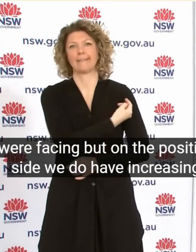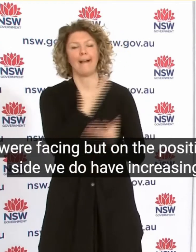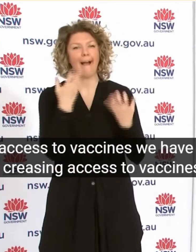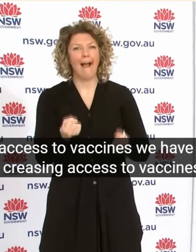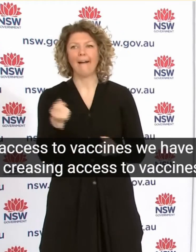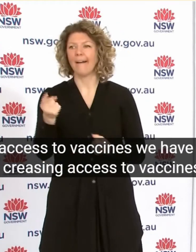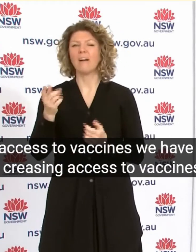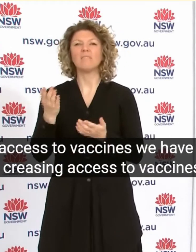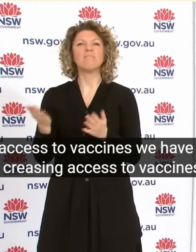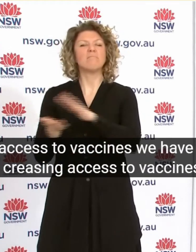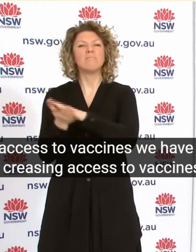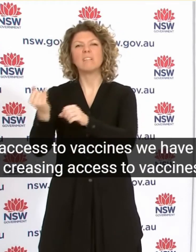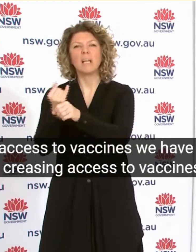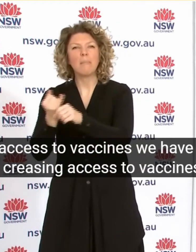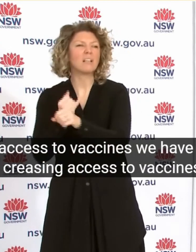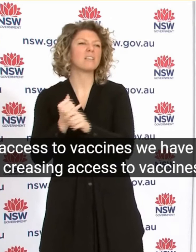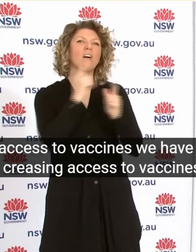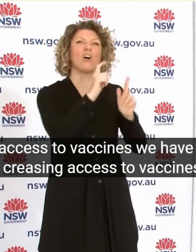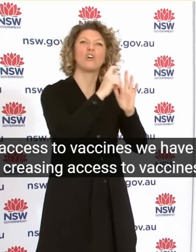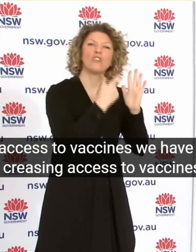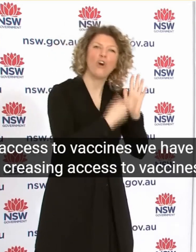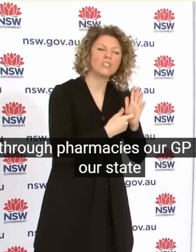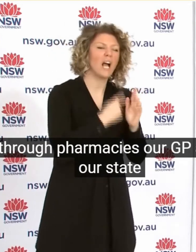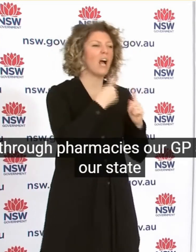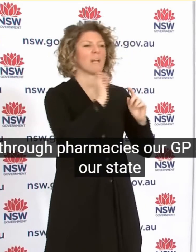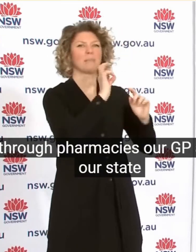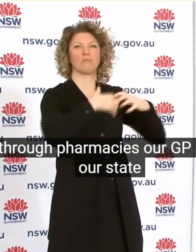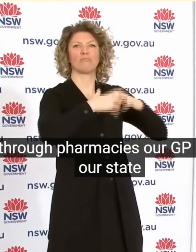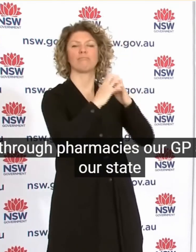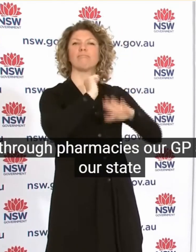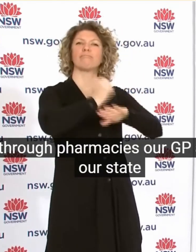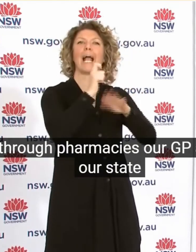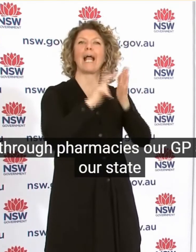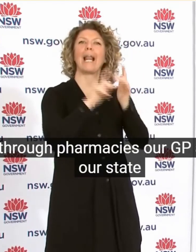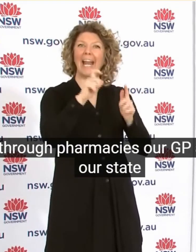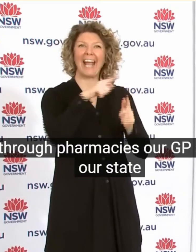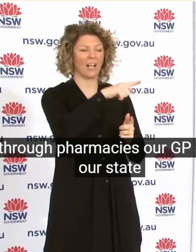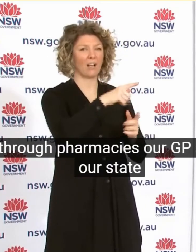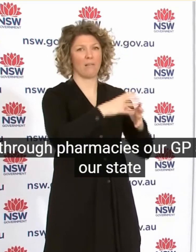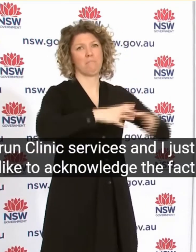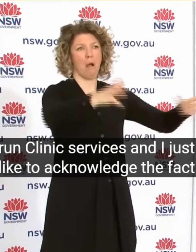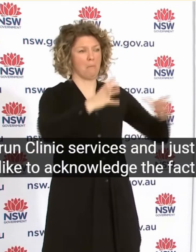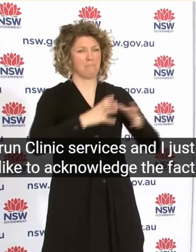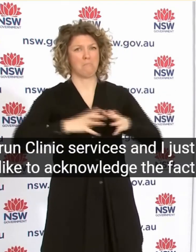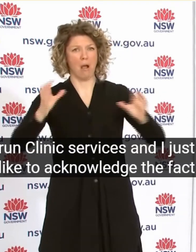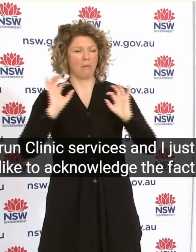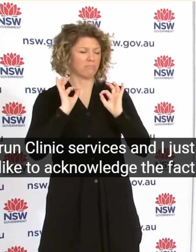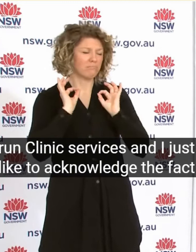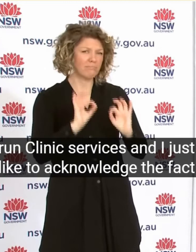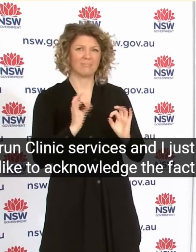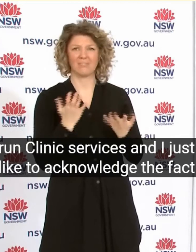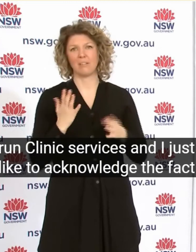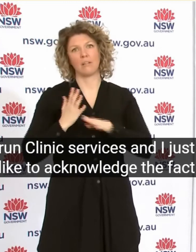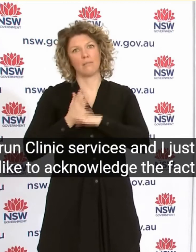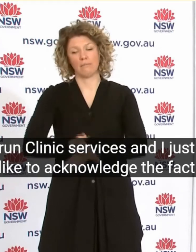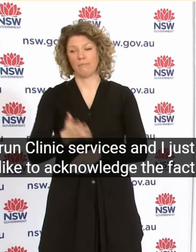Our GP And Our State Run Clinic Services And I Would Like To Acknowledge The Fact That Those Have Scaled And The Hard Work The G